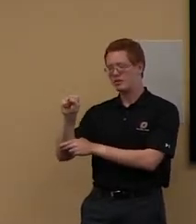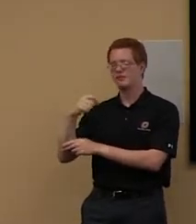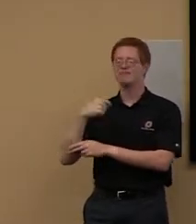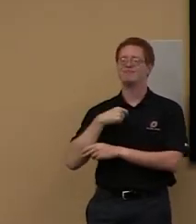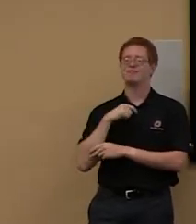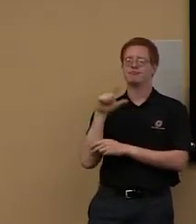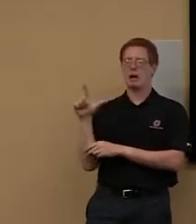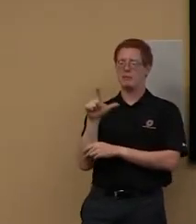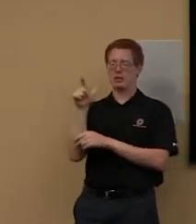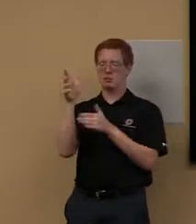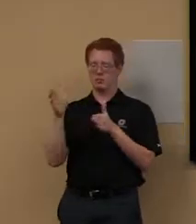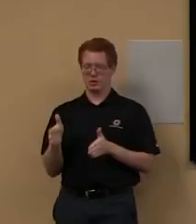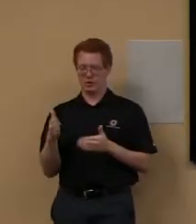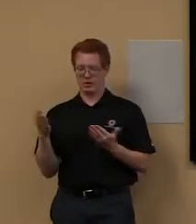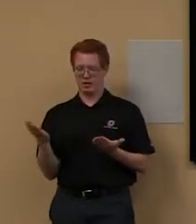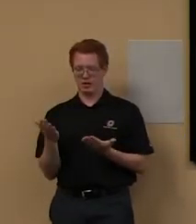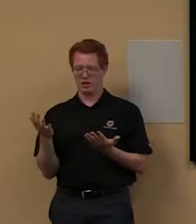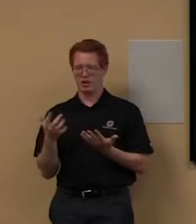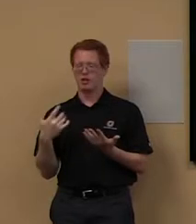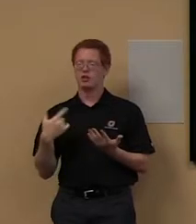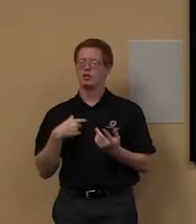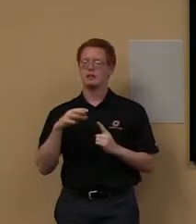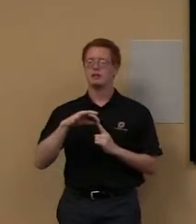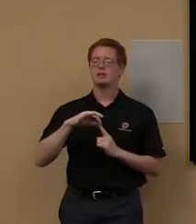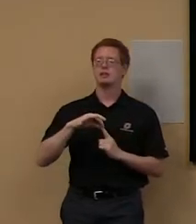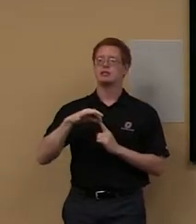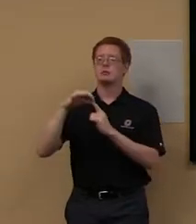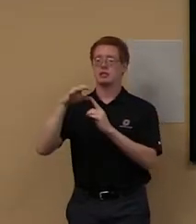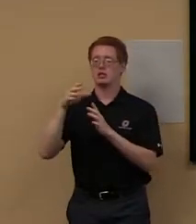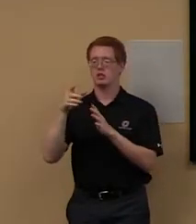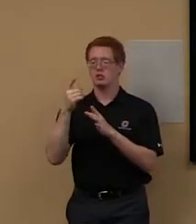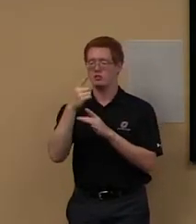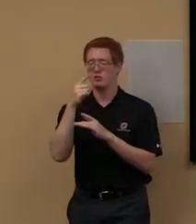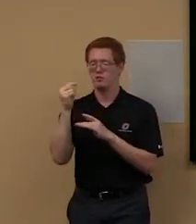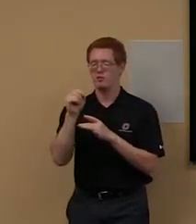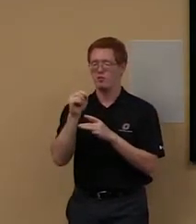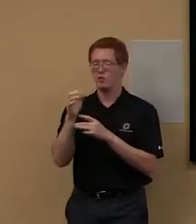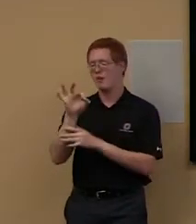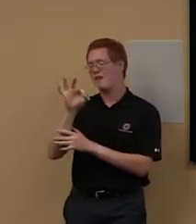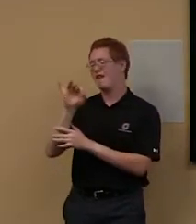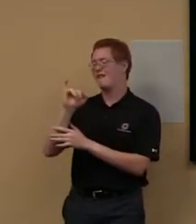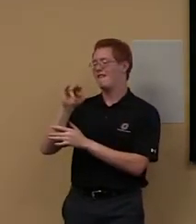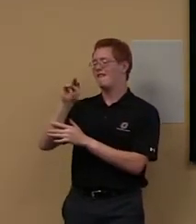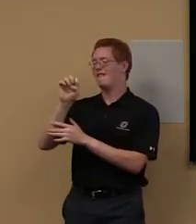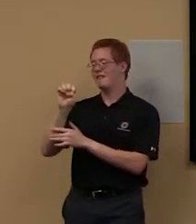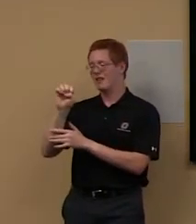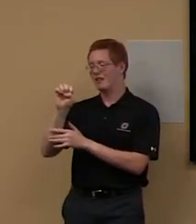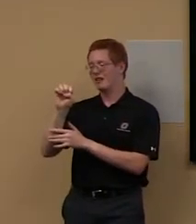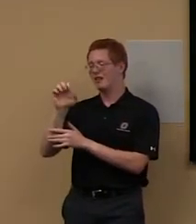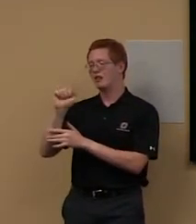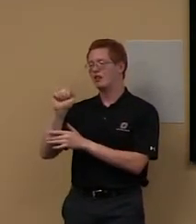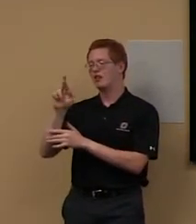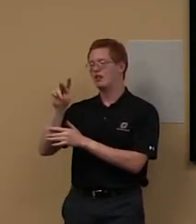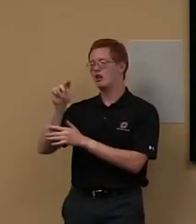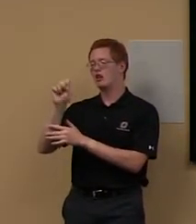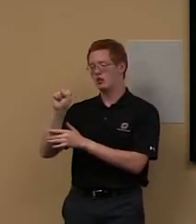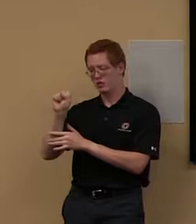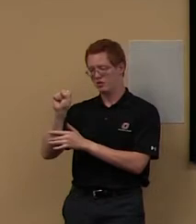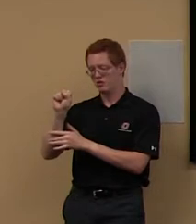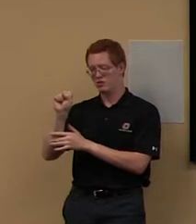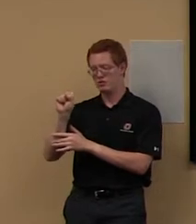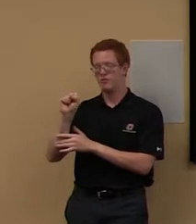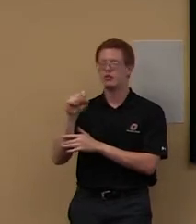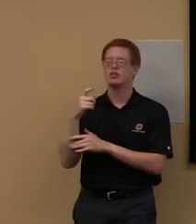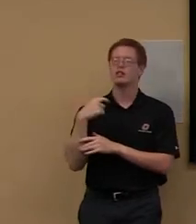librarian here. And I am a specialist in the fine arts. And, and I, and I do things like this as well. I do